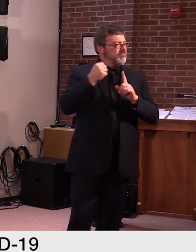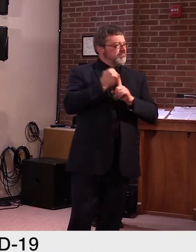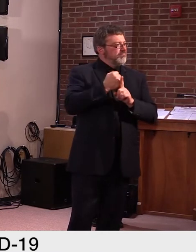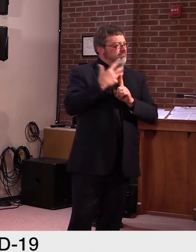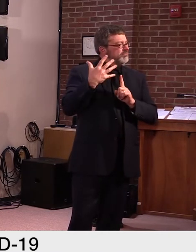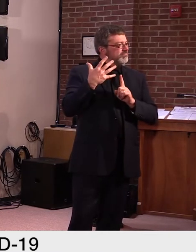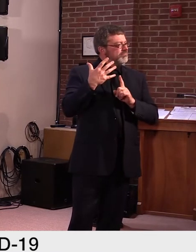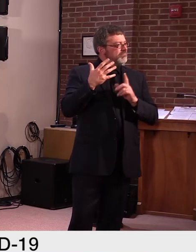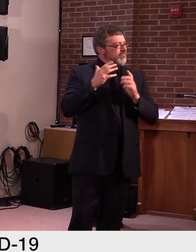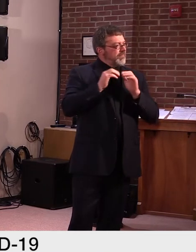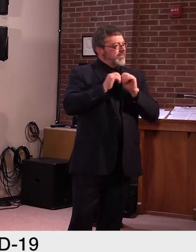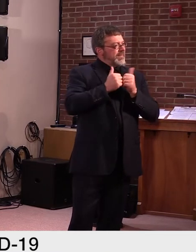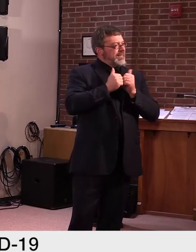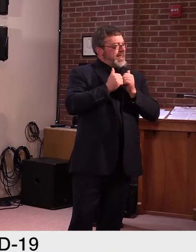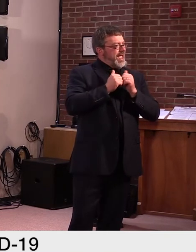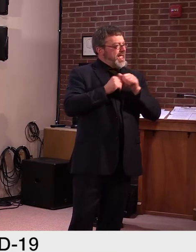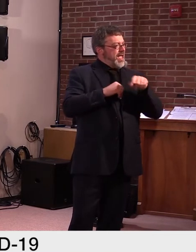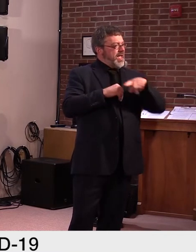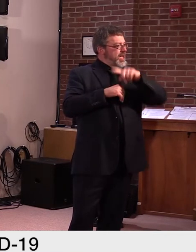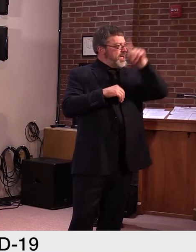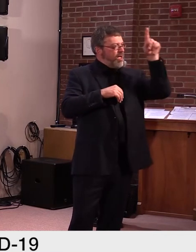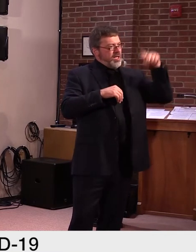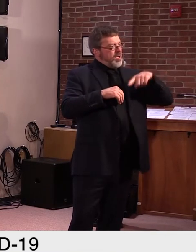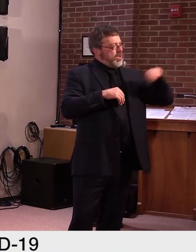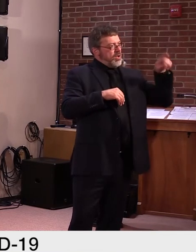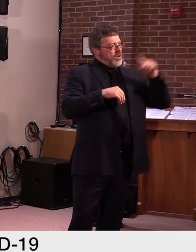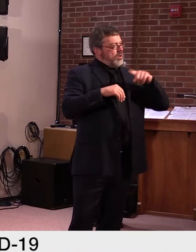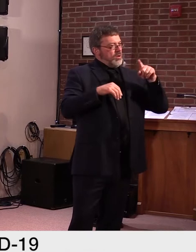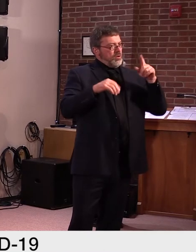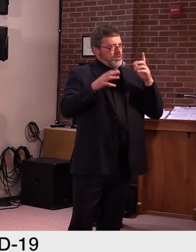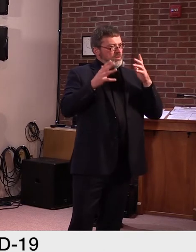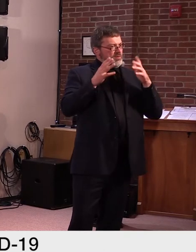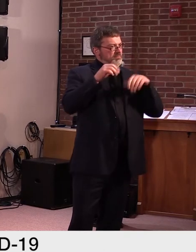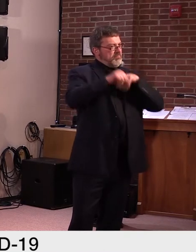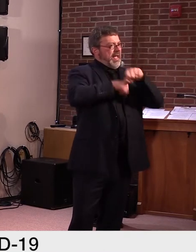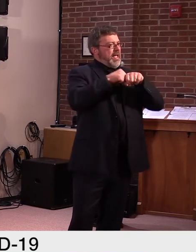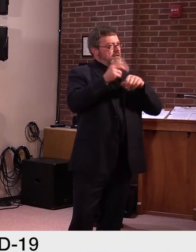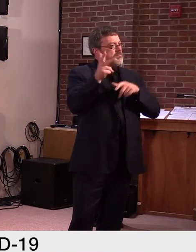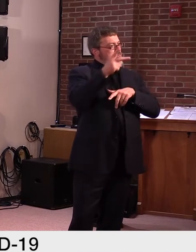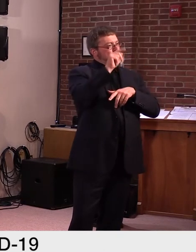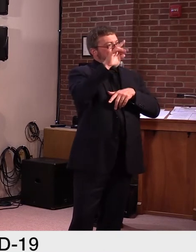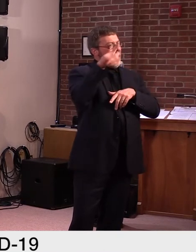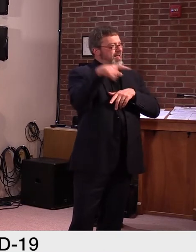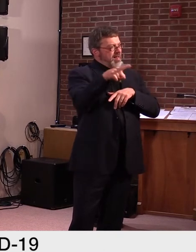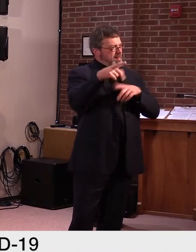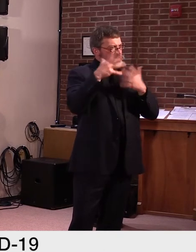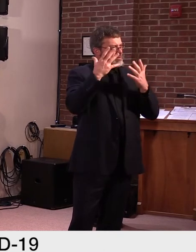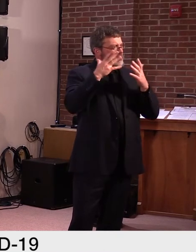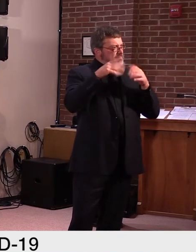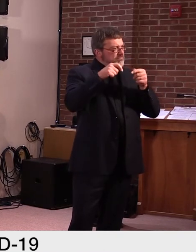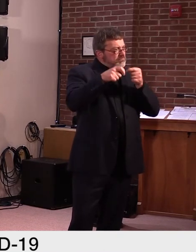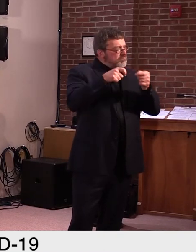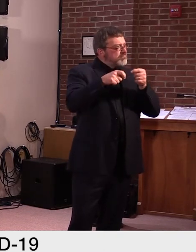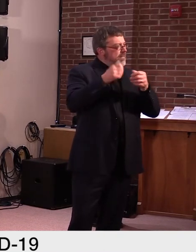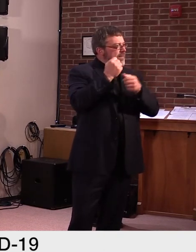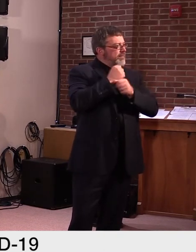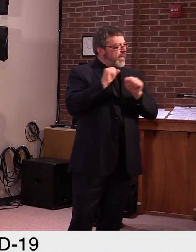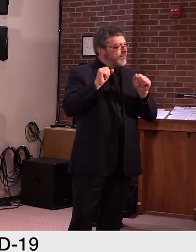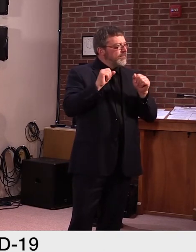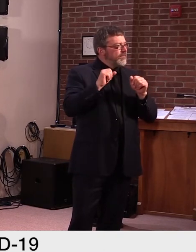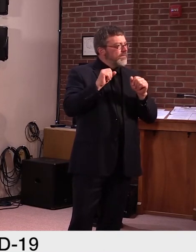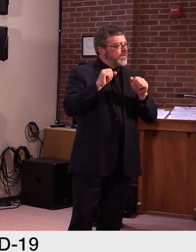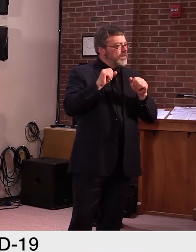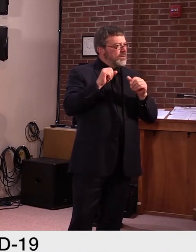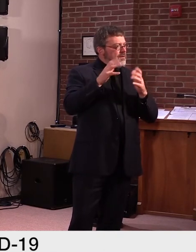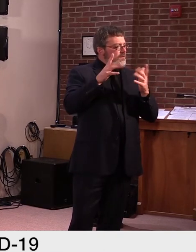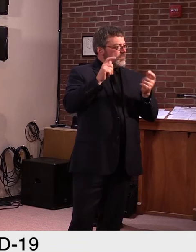going forward and, and your reaction to the reform effort as it pertains to trail systems at this point? Yeah. I mean, I think we've